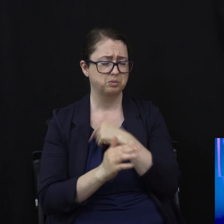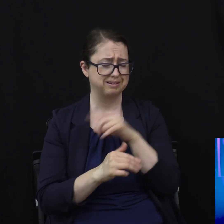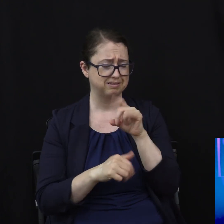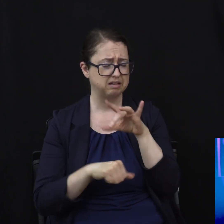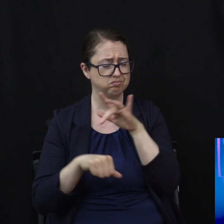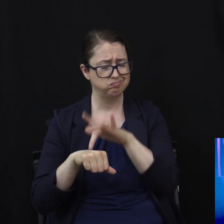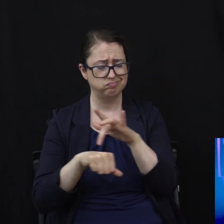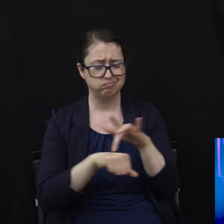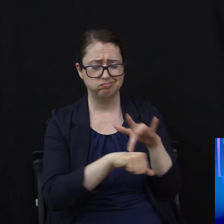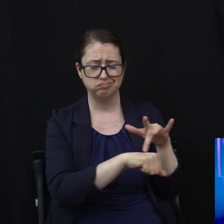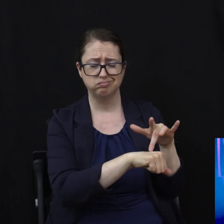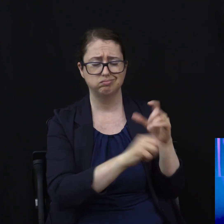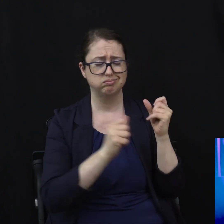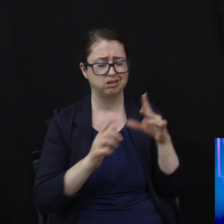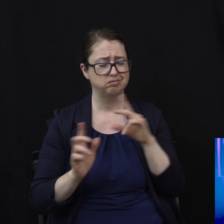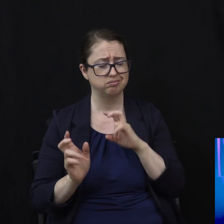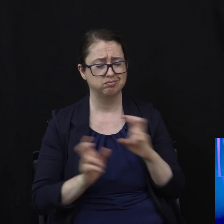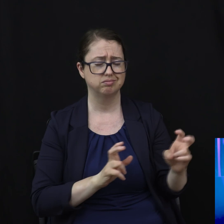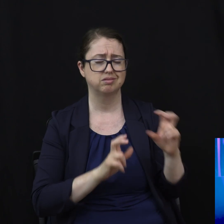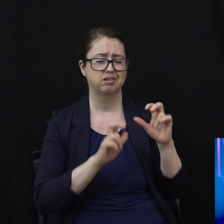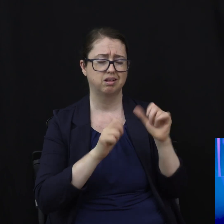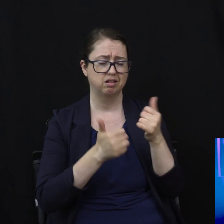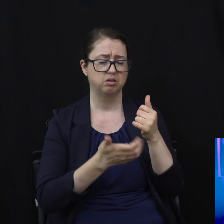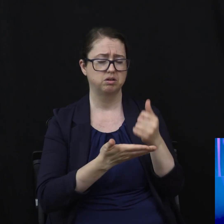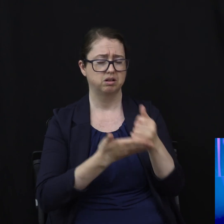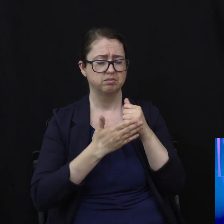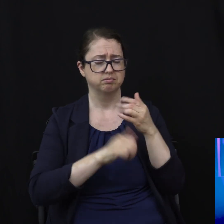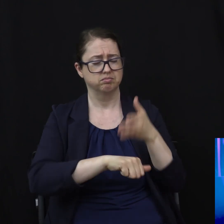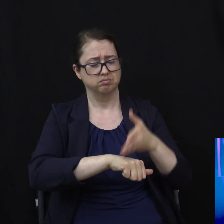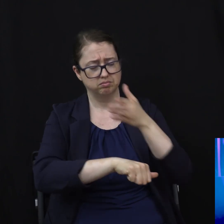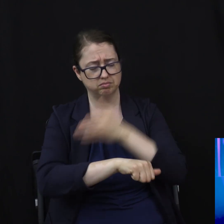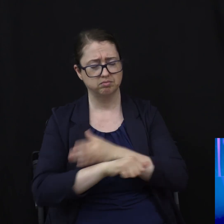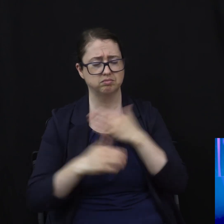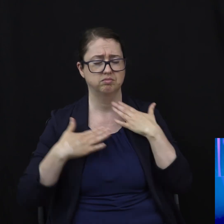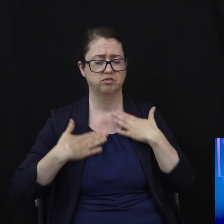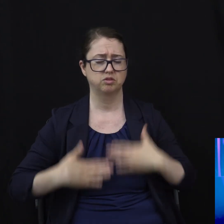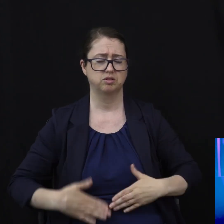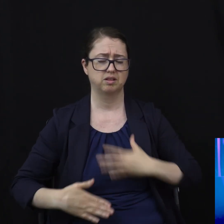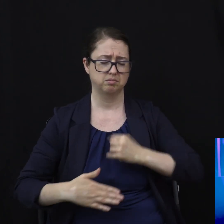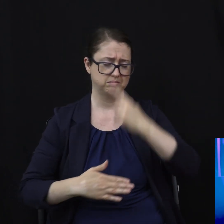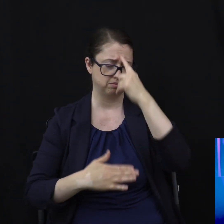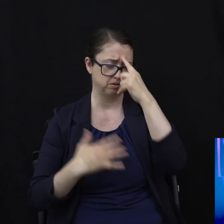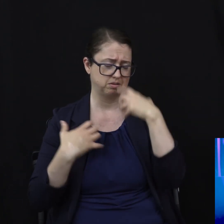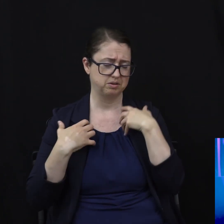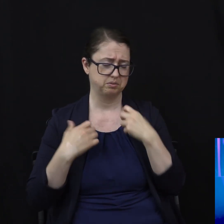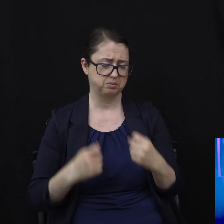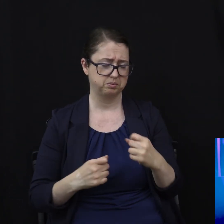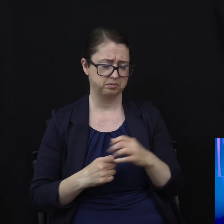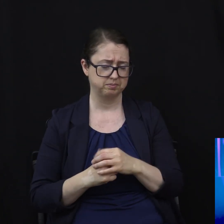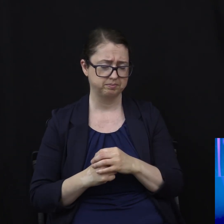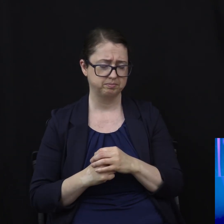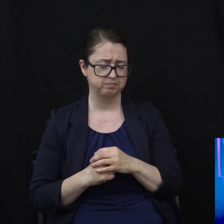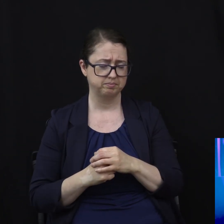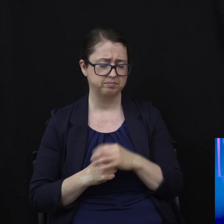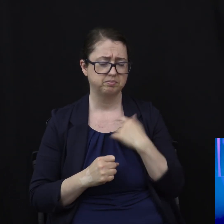how to help improve our physical and our mental health. We looked at in this series of